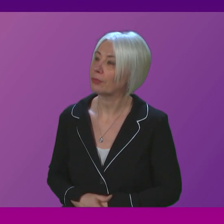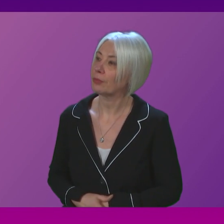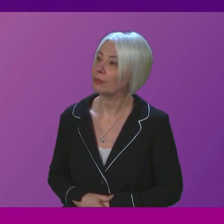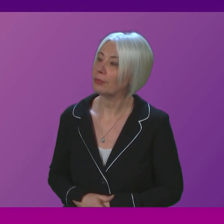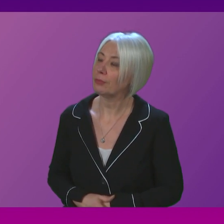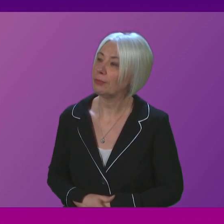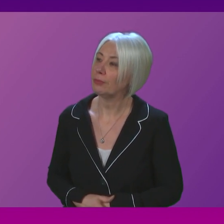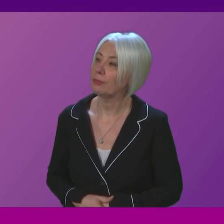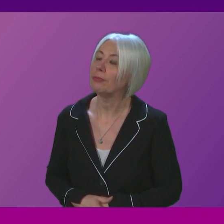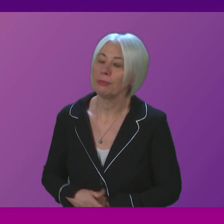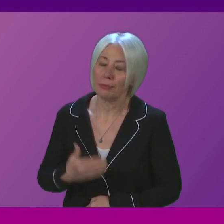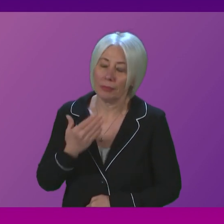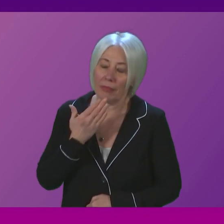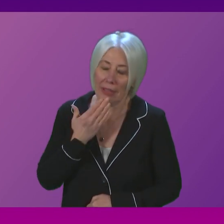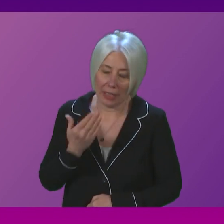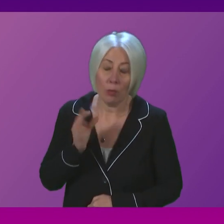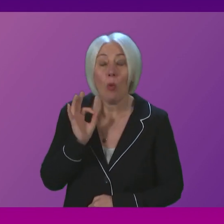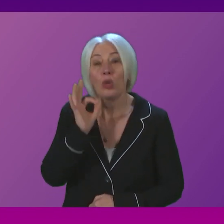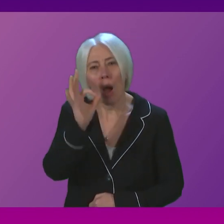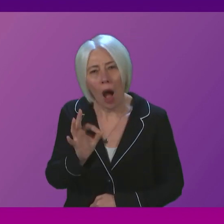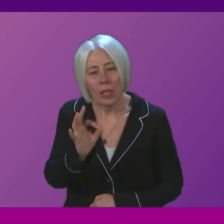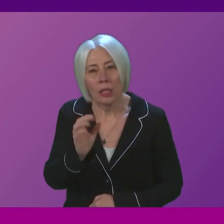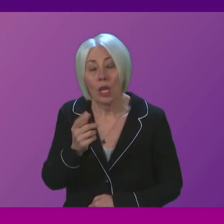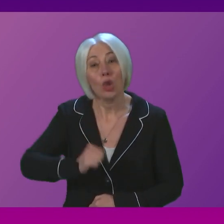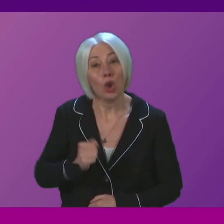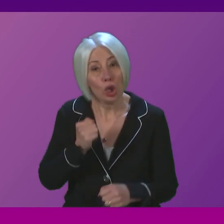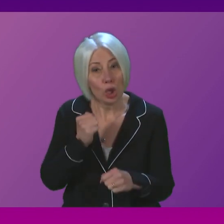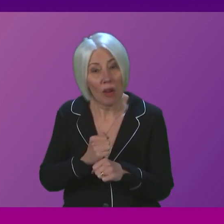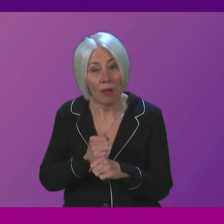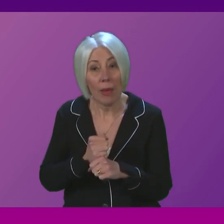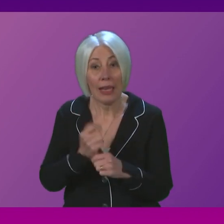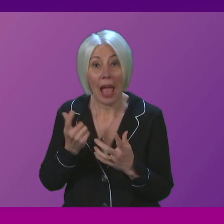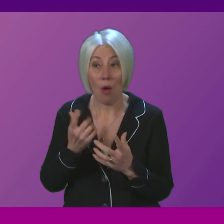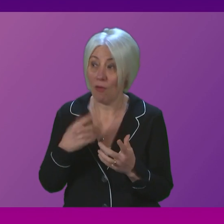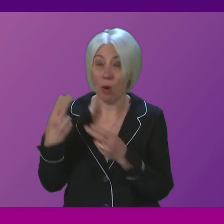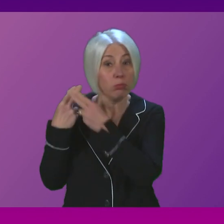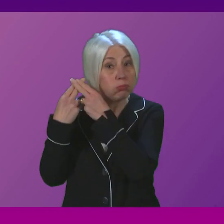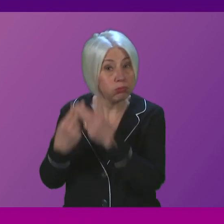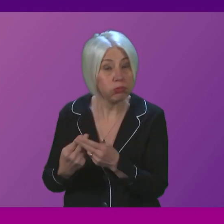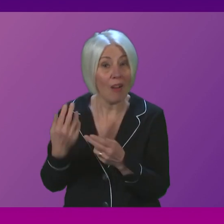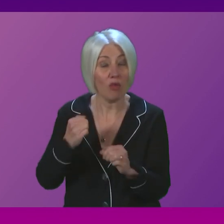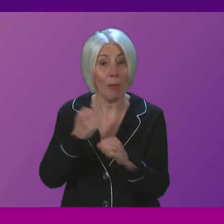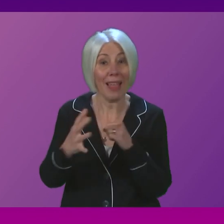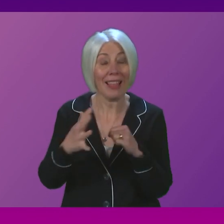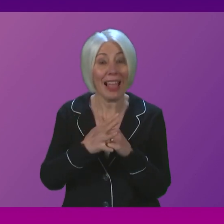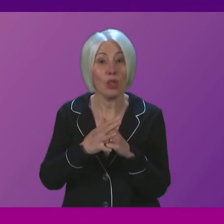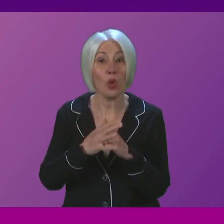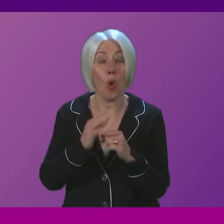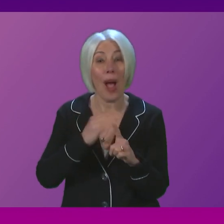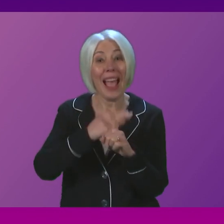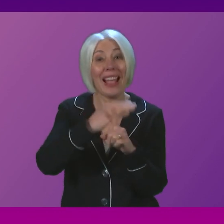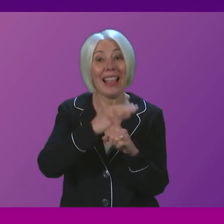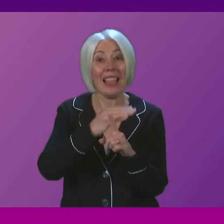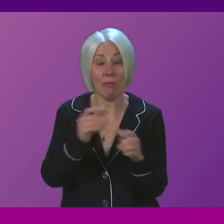Thank you presiding officer to ask the first minister how the Scottish government will be building on the legacy from the Glasgow Climate Pact by